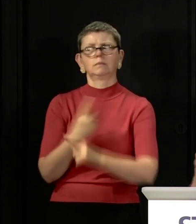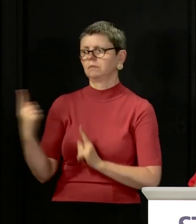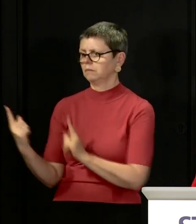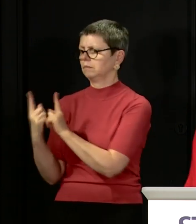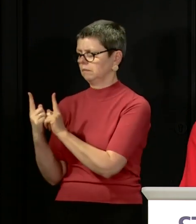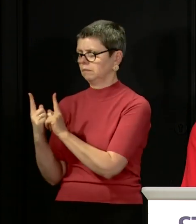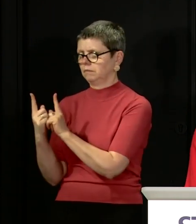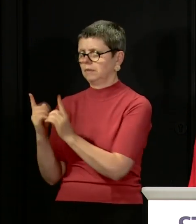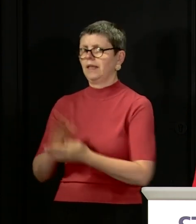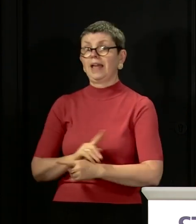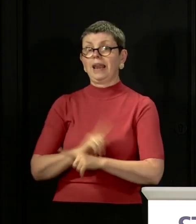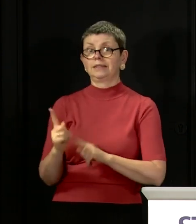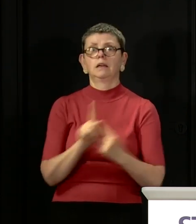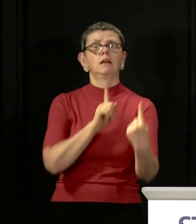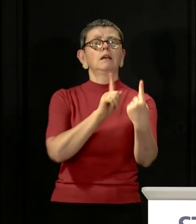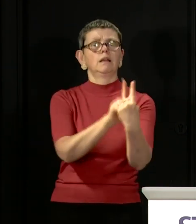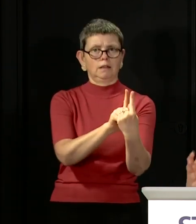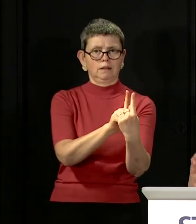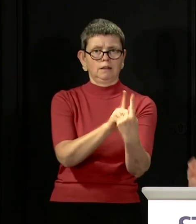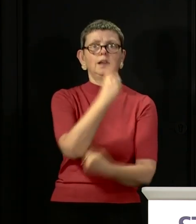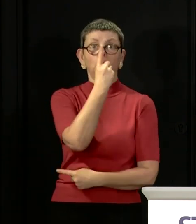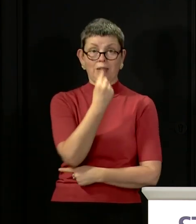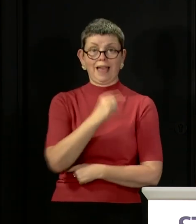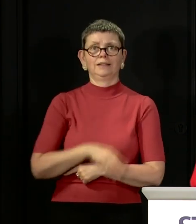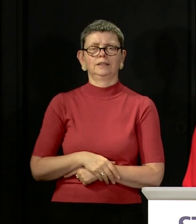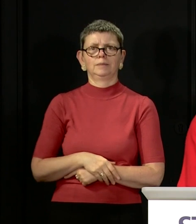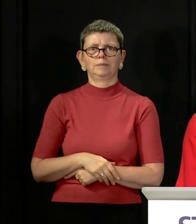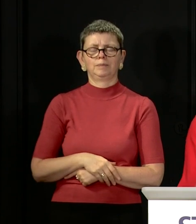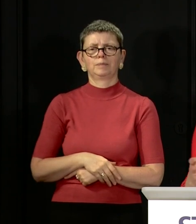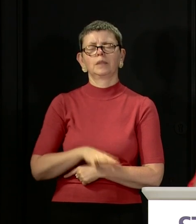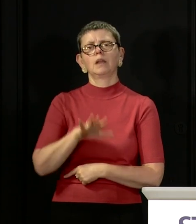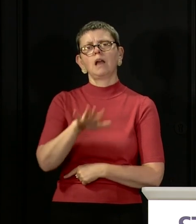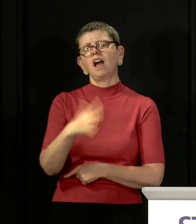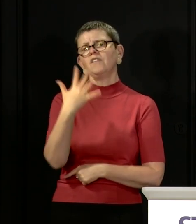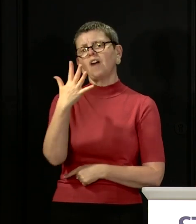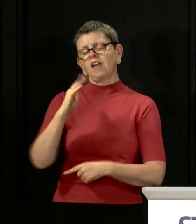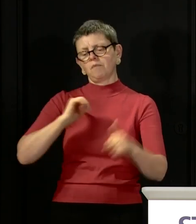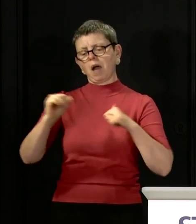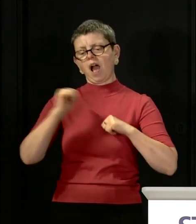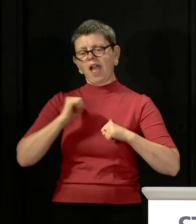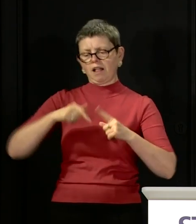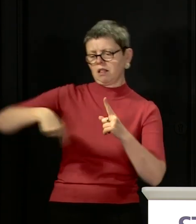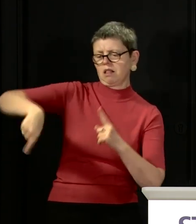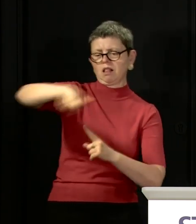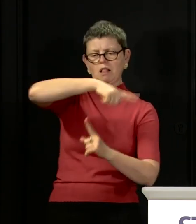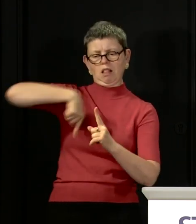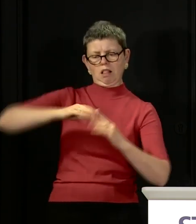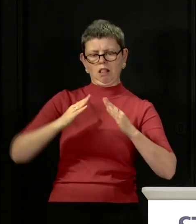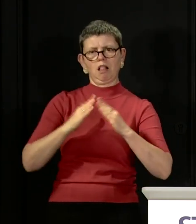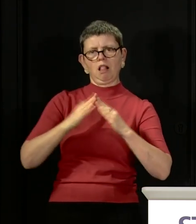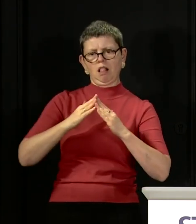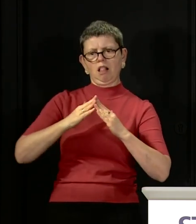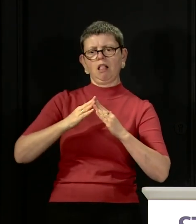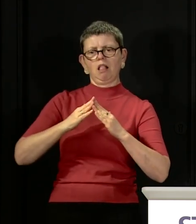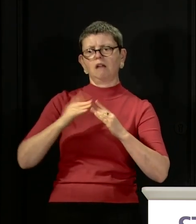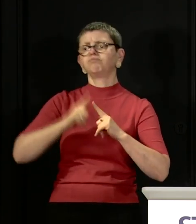not intending to put a five mile limit on the distance you can travel to for example sit with your parents in their garden